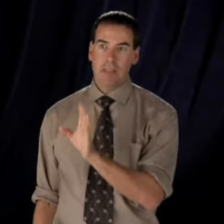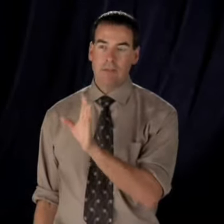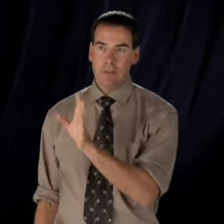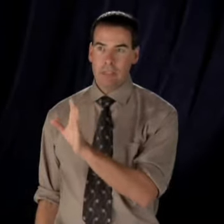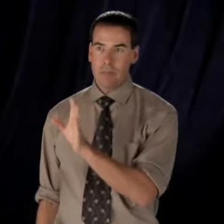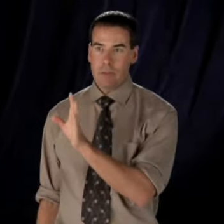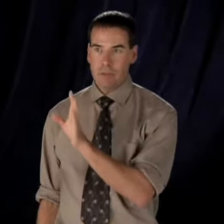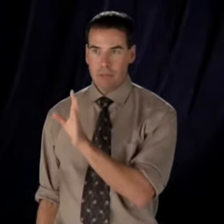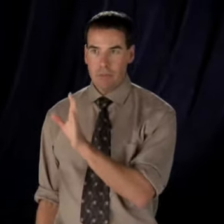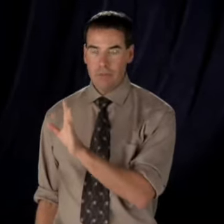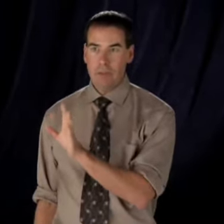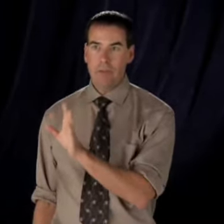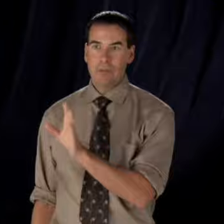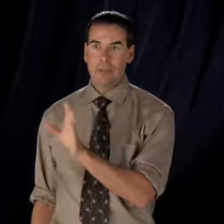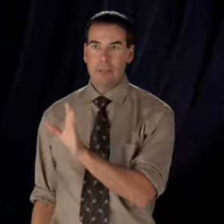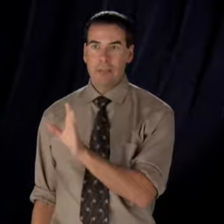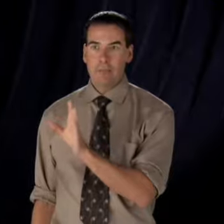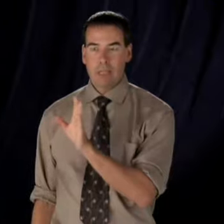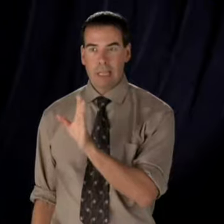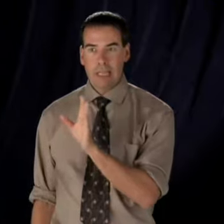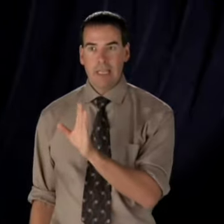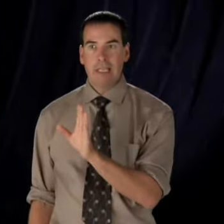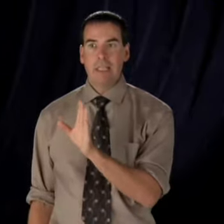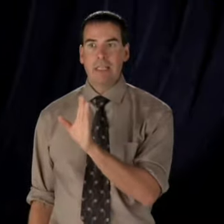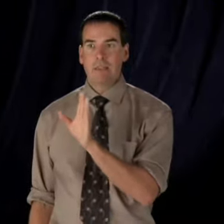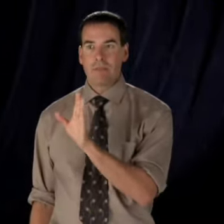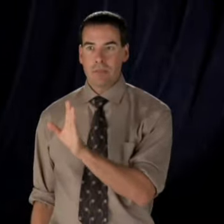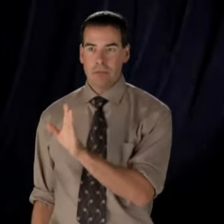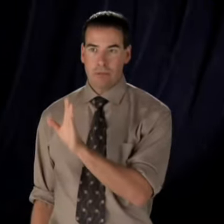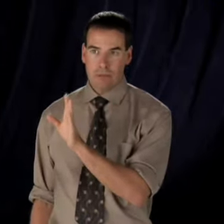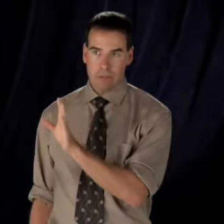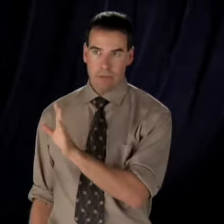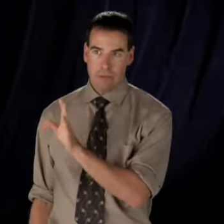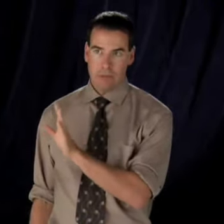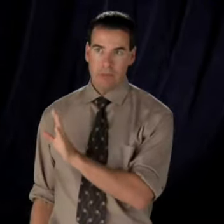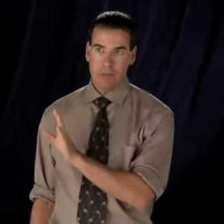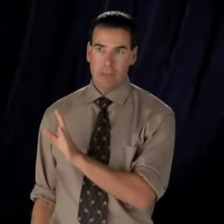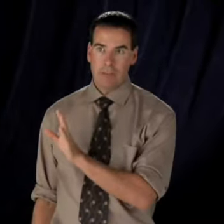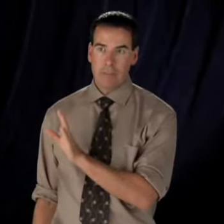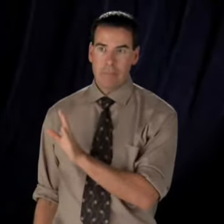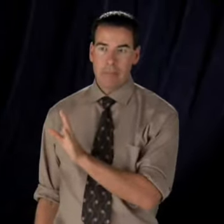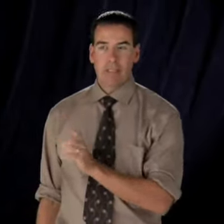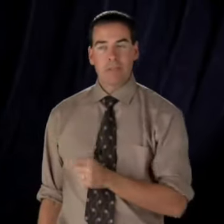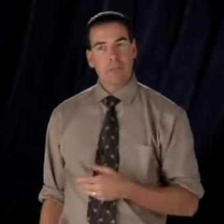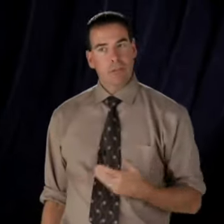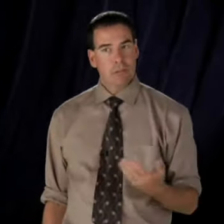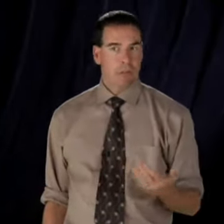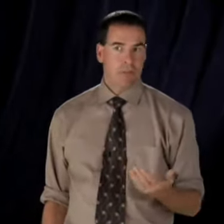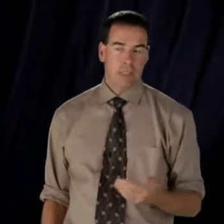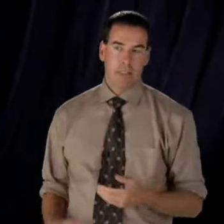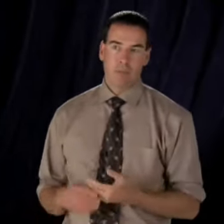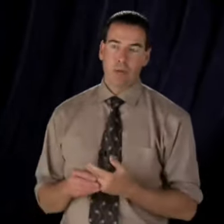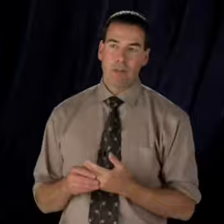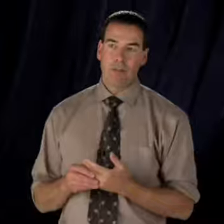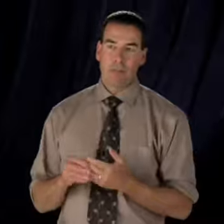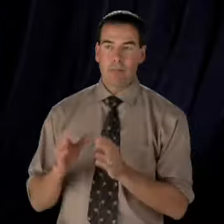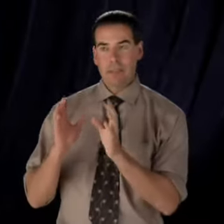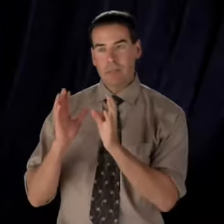and freedoms are being followed by any Federal Civil Service. Now, there's also an advantage for Parliament, because